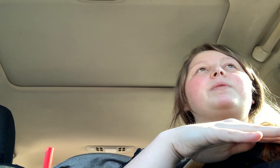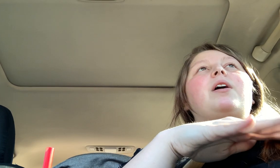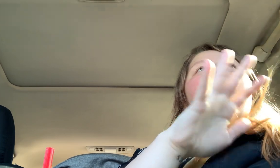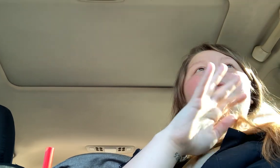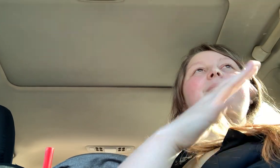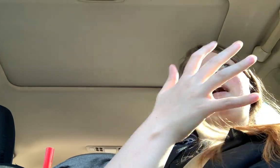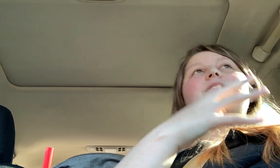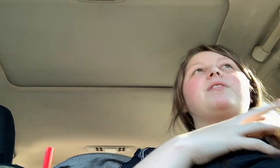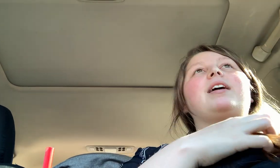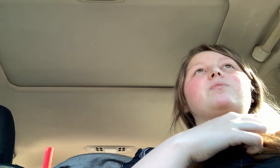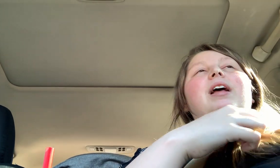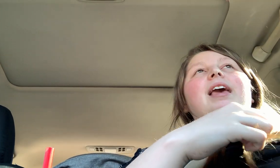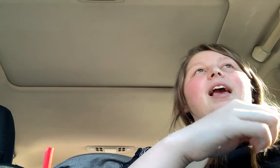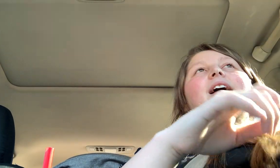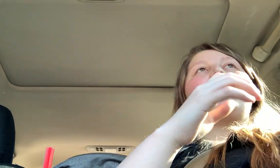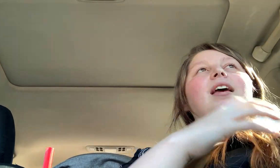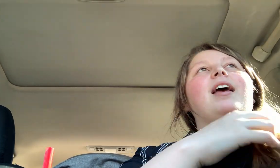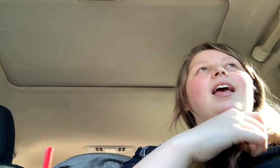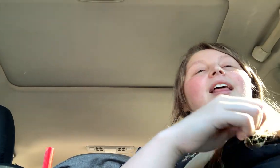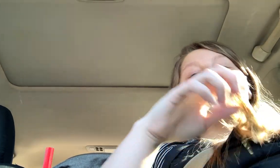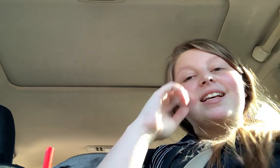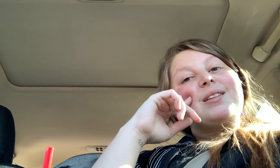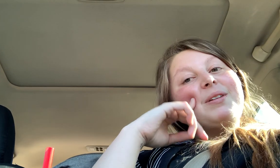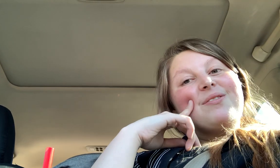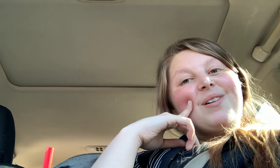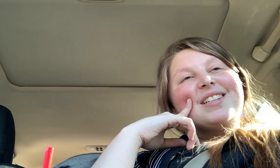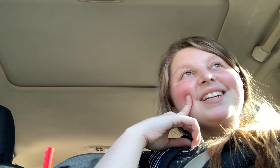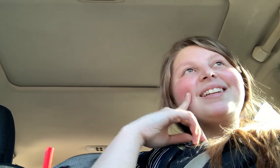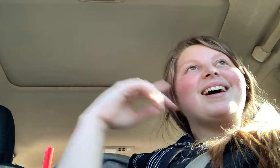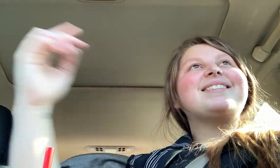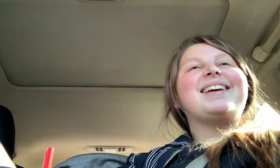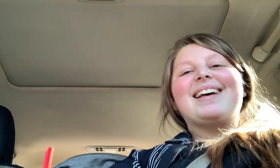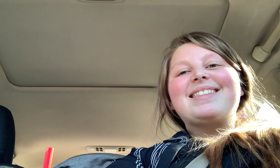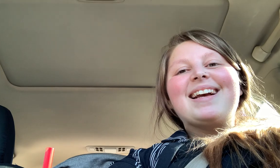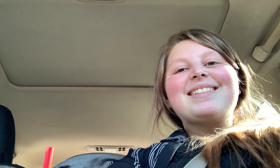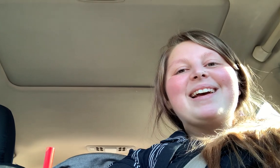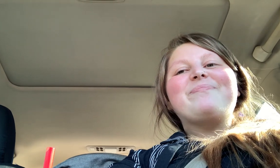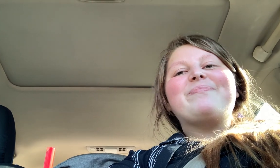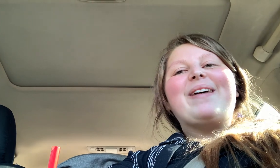below. I will get back to you guys when I can and thanks so much for watching. I'll see you guys next time. Bye.